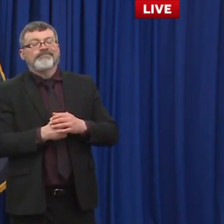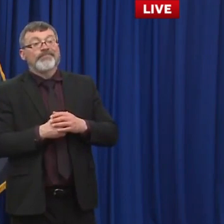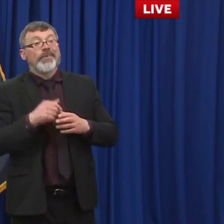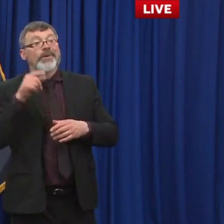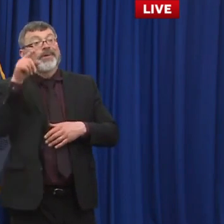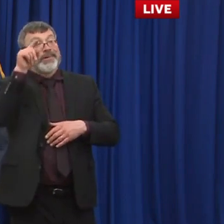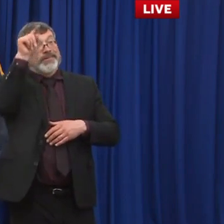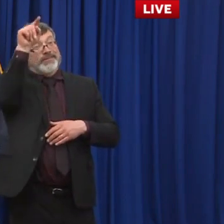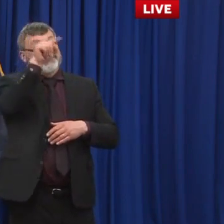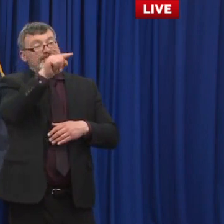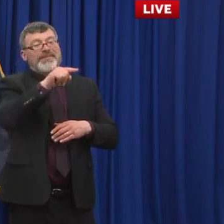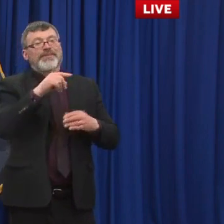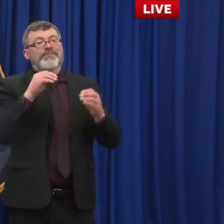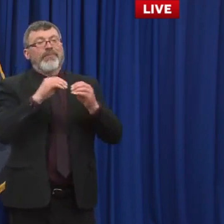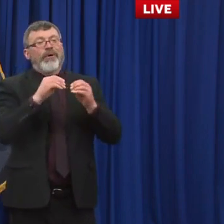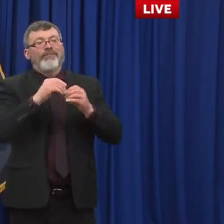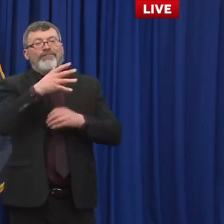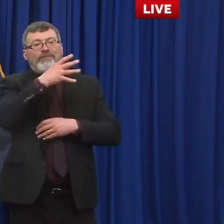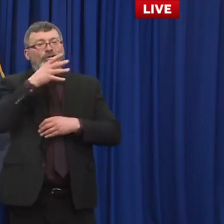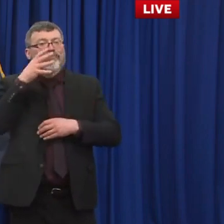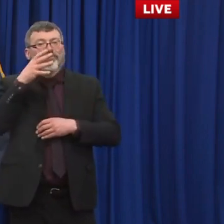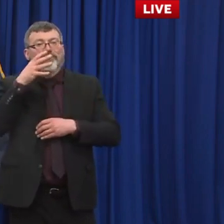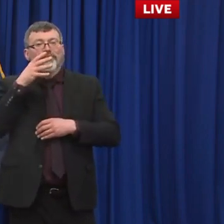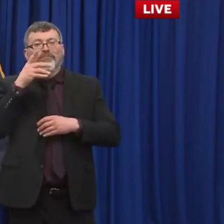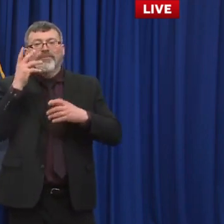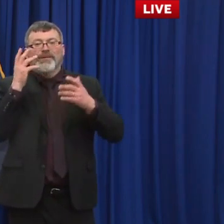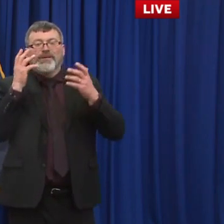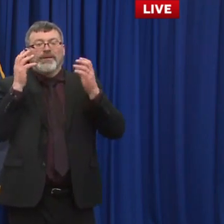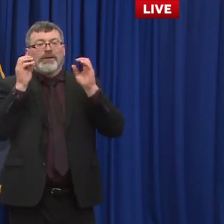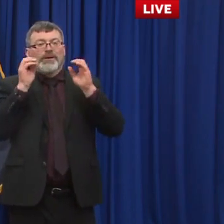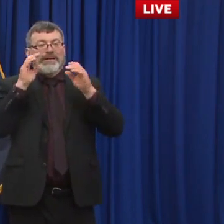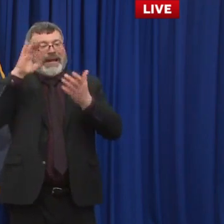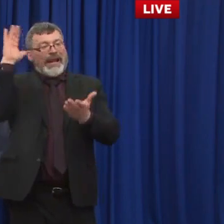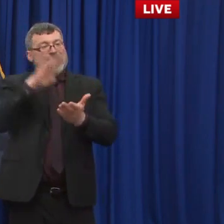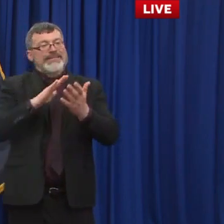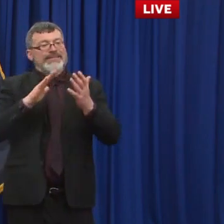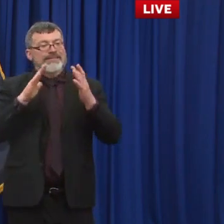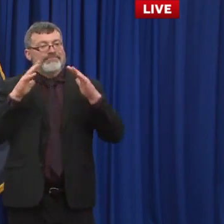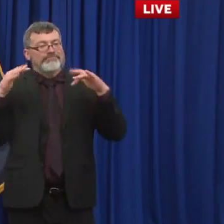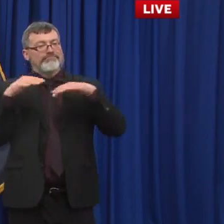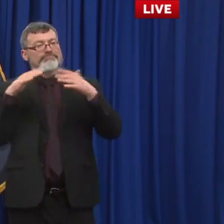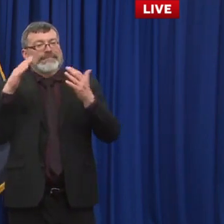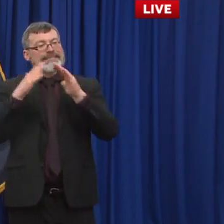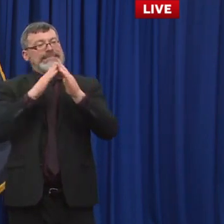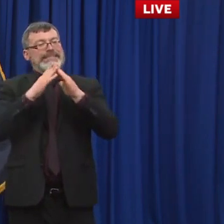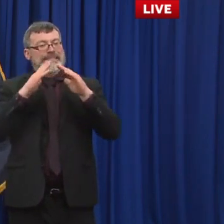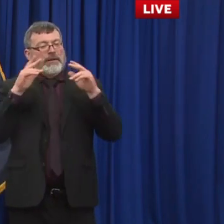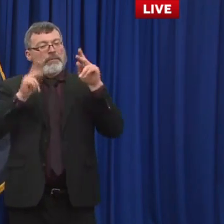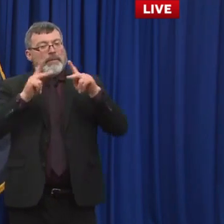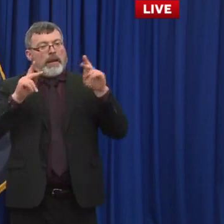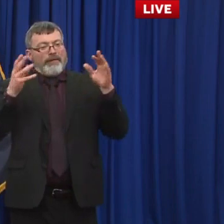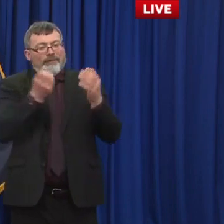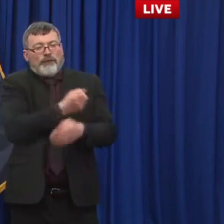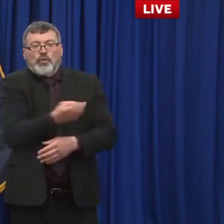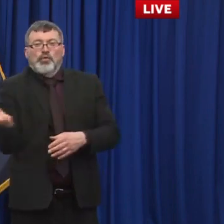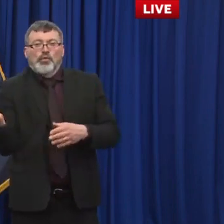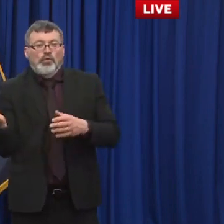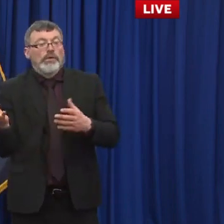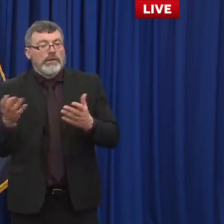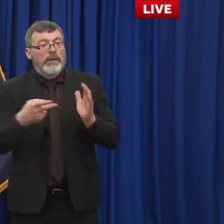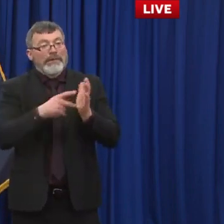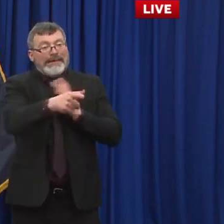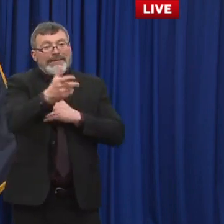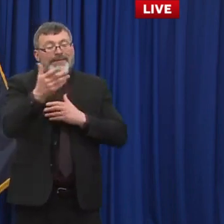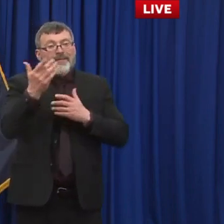It's not about access. We want to provide as much access as we possibly can, and I think the state has done a very good job of that, given that we have such a high rate of vaccine